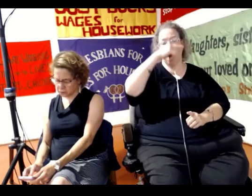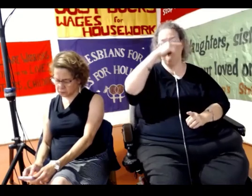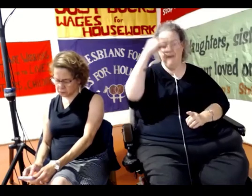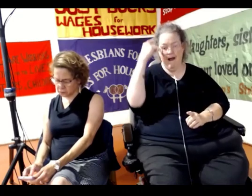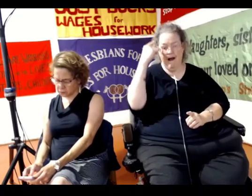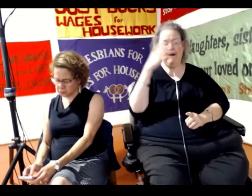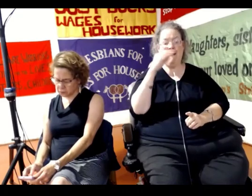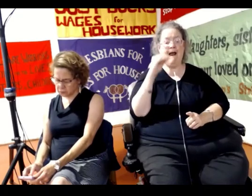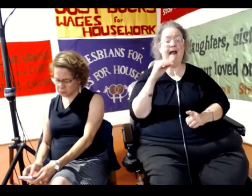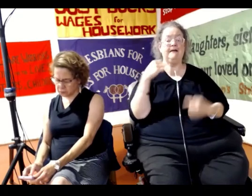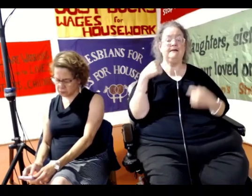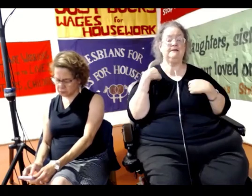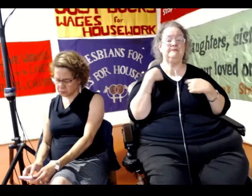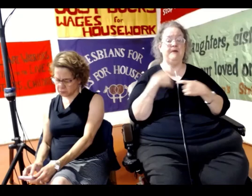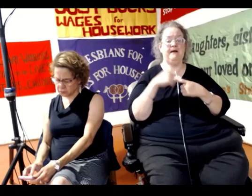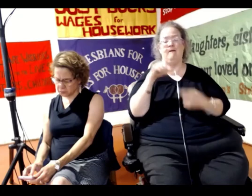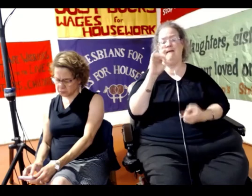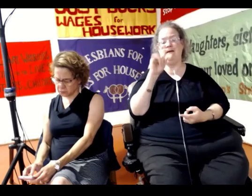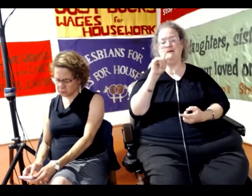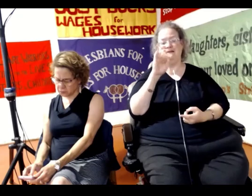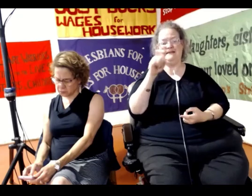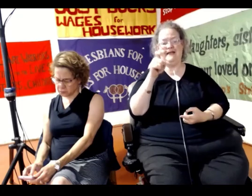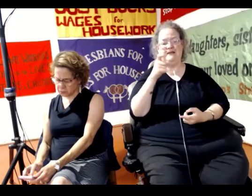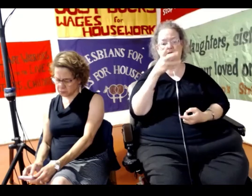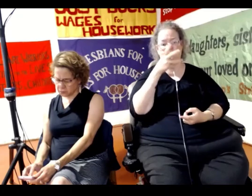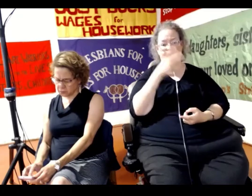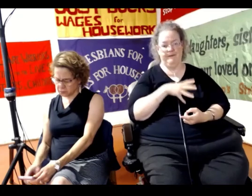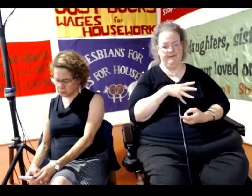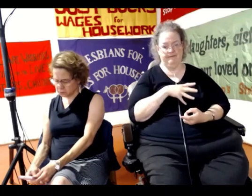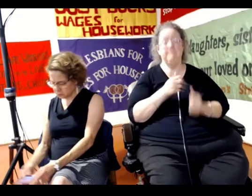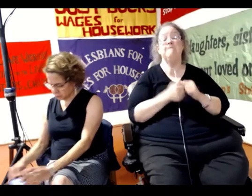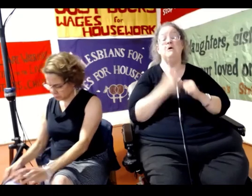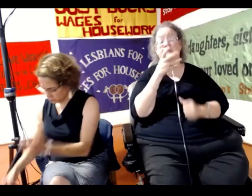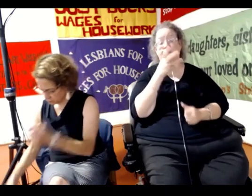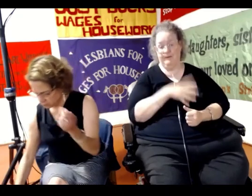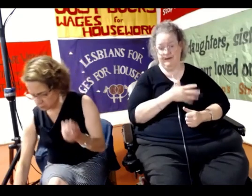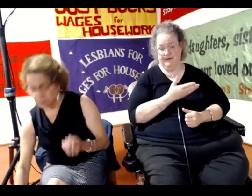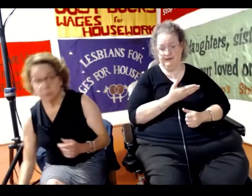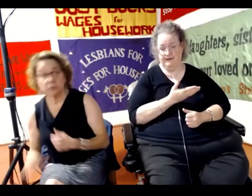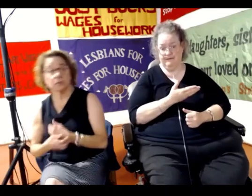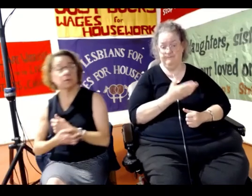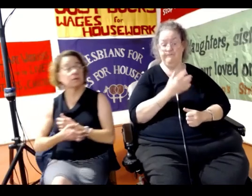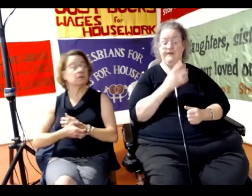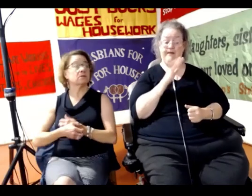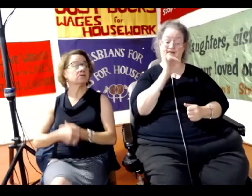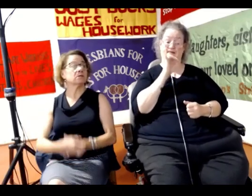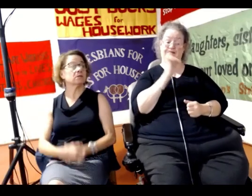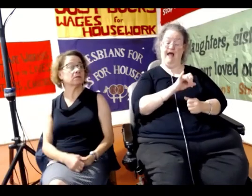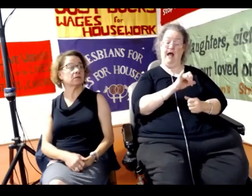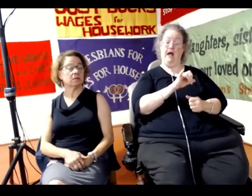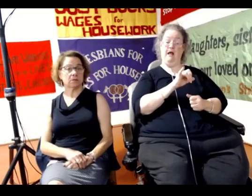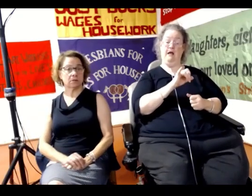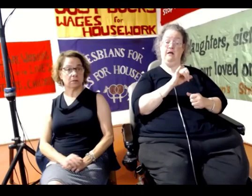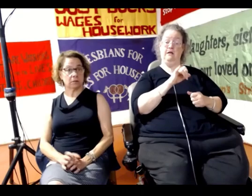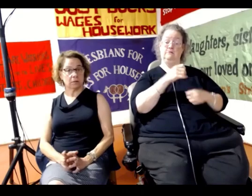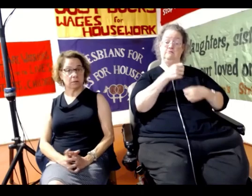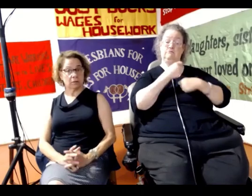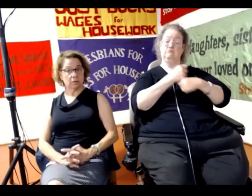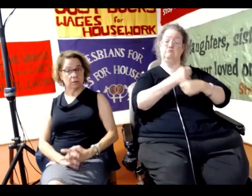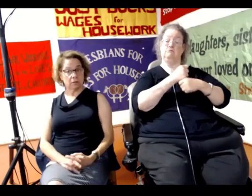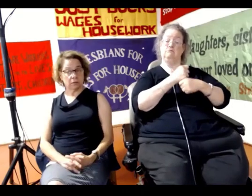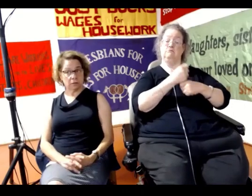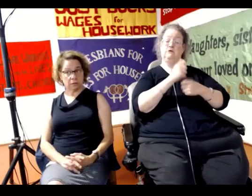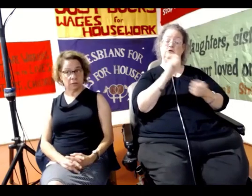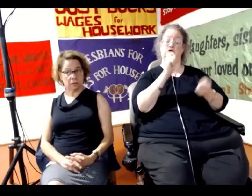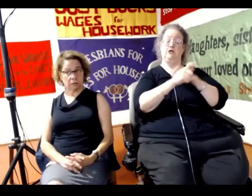people, mostly women. The good thing about that campaign to repeal that law is that it was